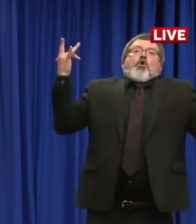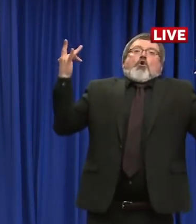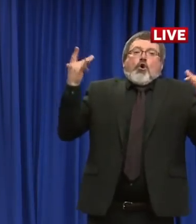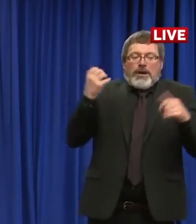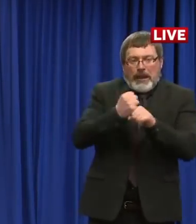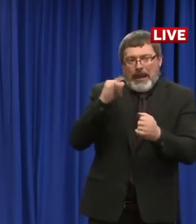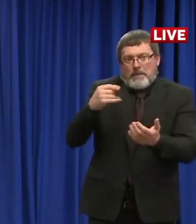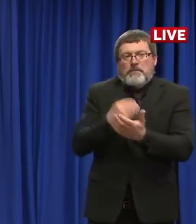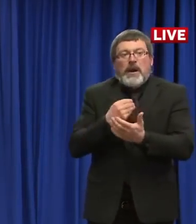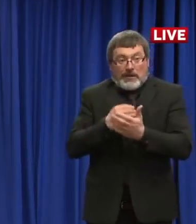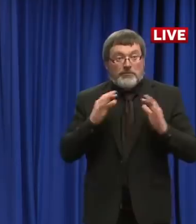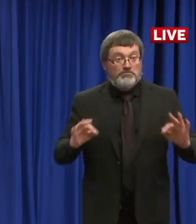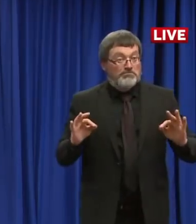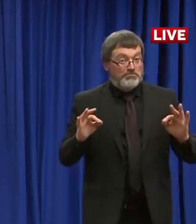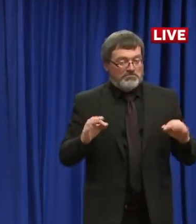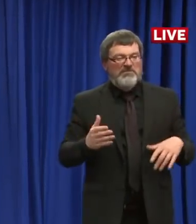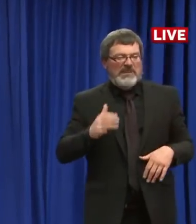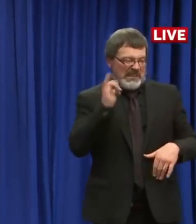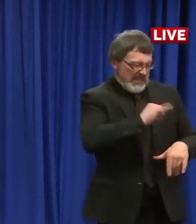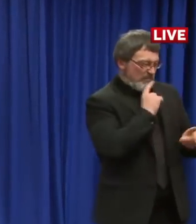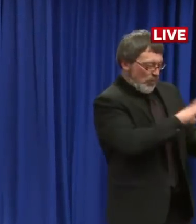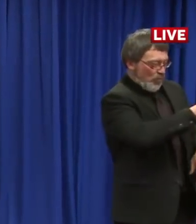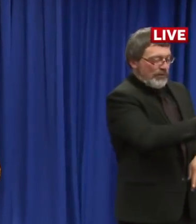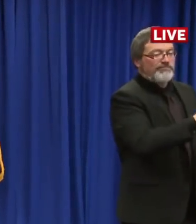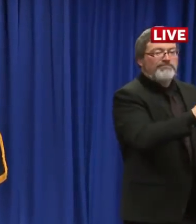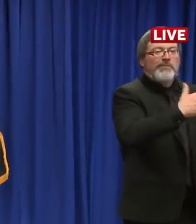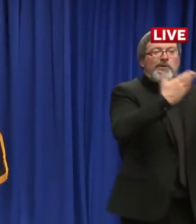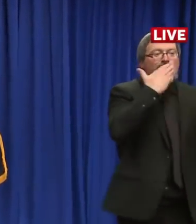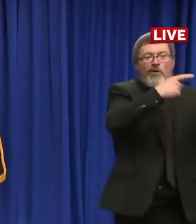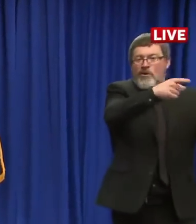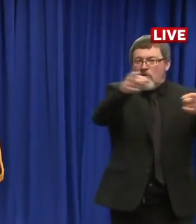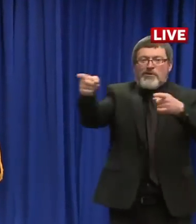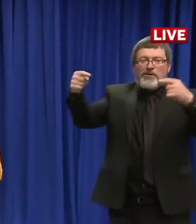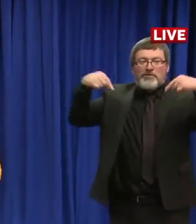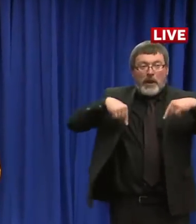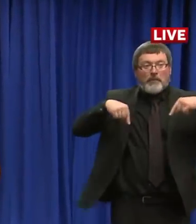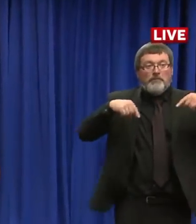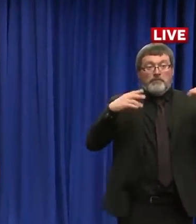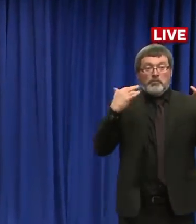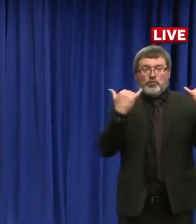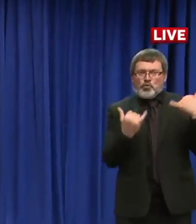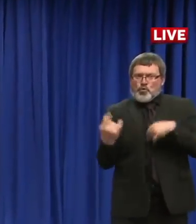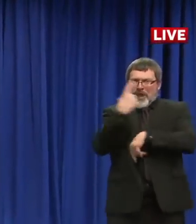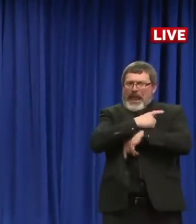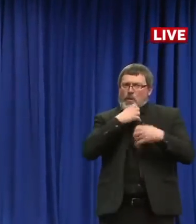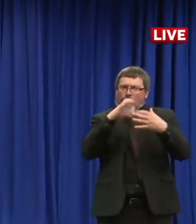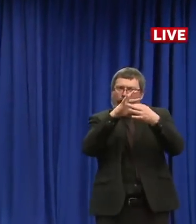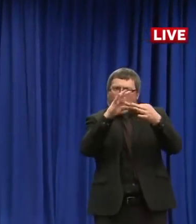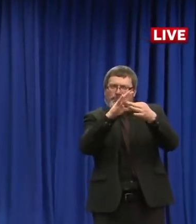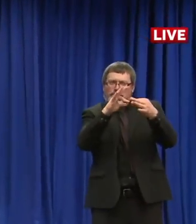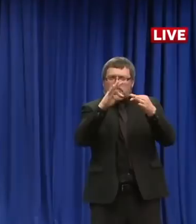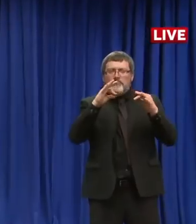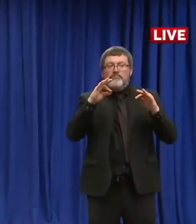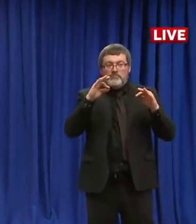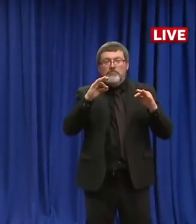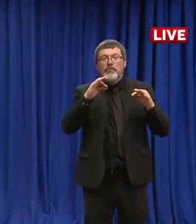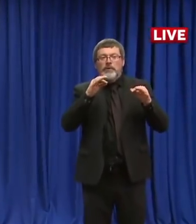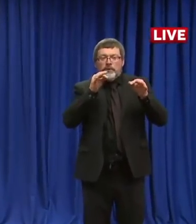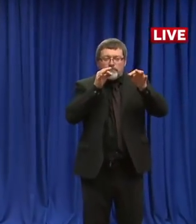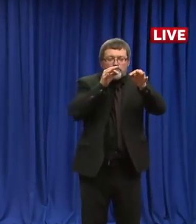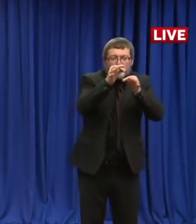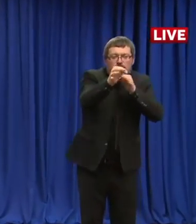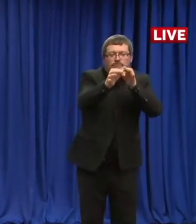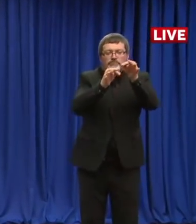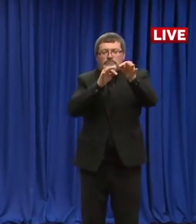Great. thank you all very much for joining us again today. know, today it was really about making sure we're putting all those puzzle pieces together, especially for our frontline